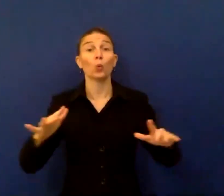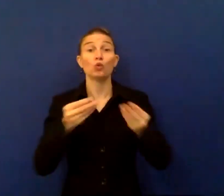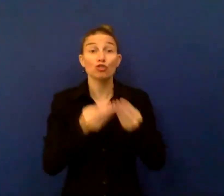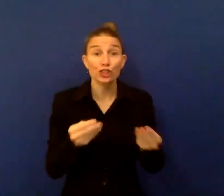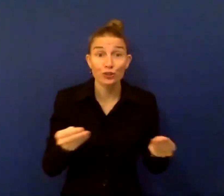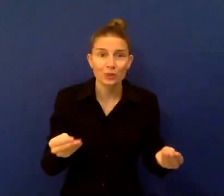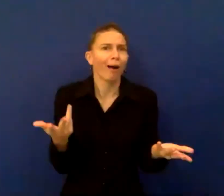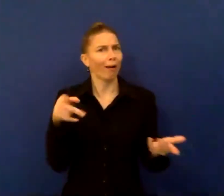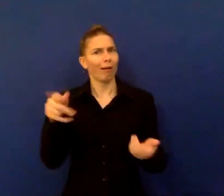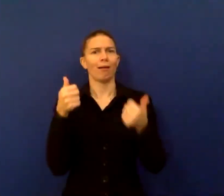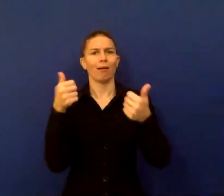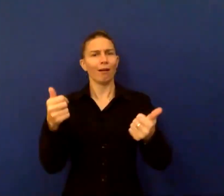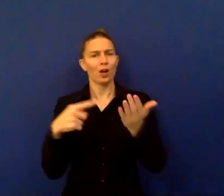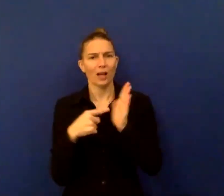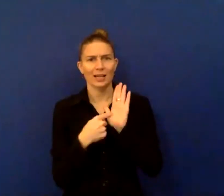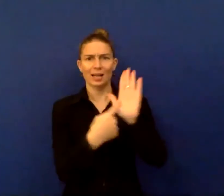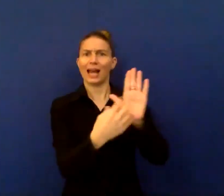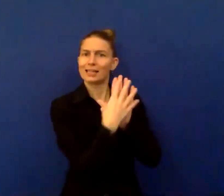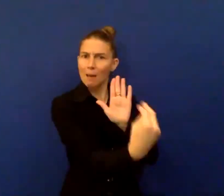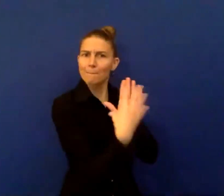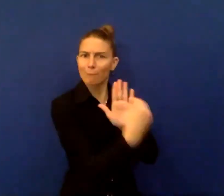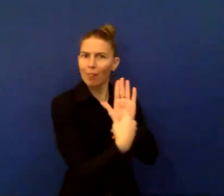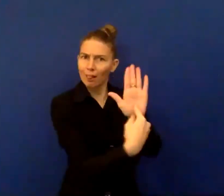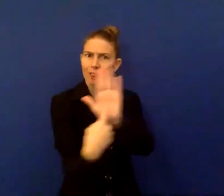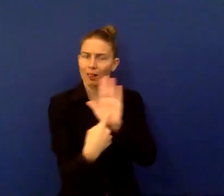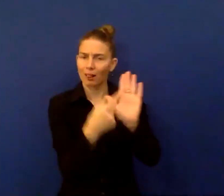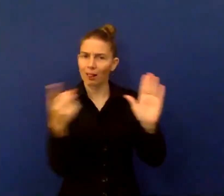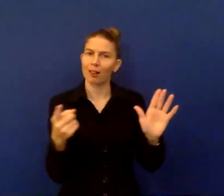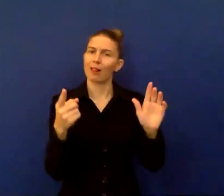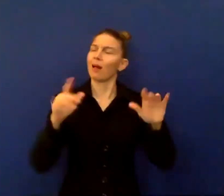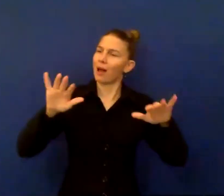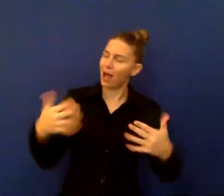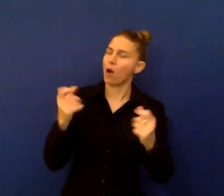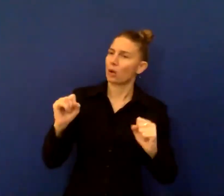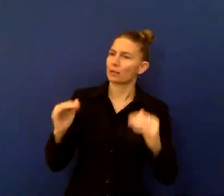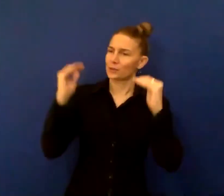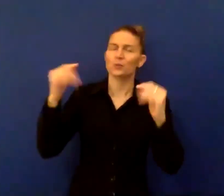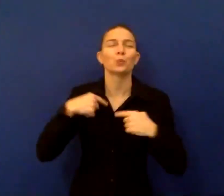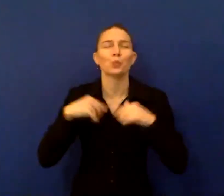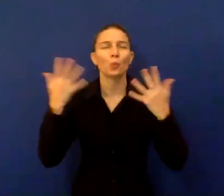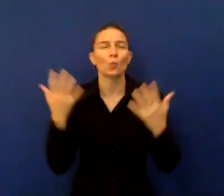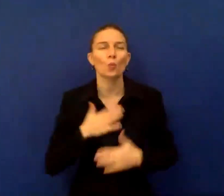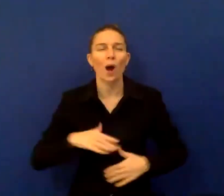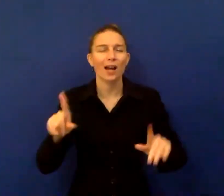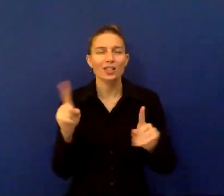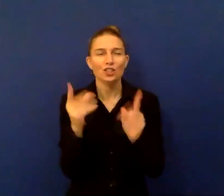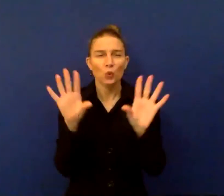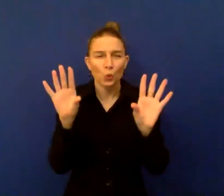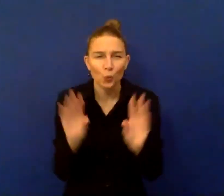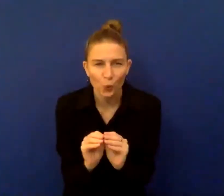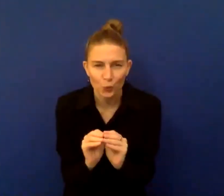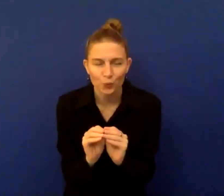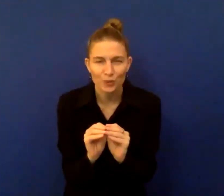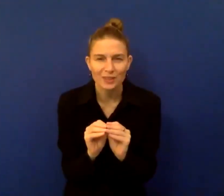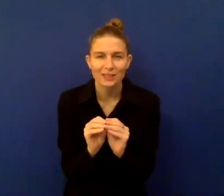that is a clear example of how we can improve what is available now. I would like to conclude by once again saying that we